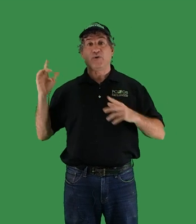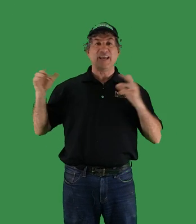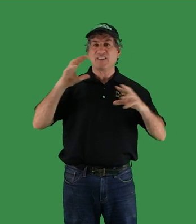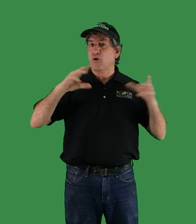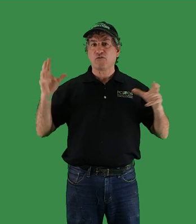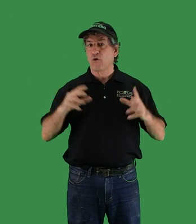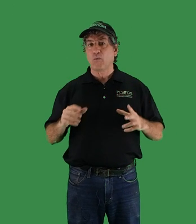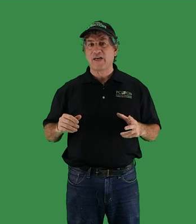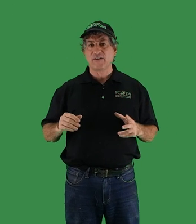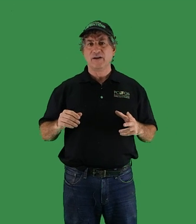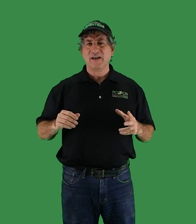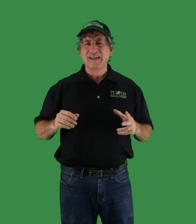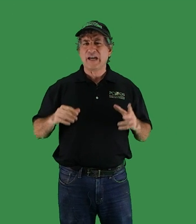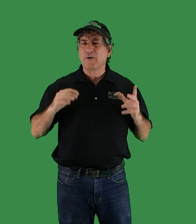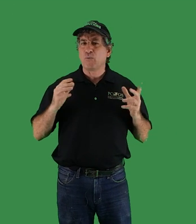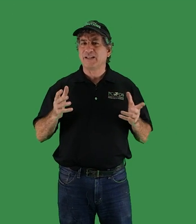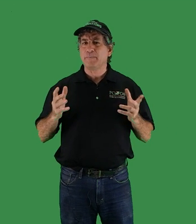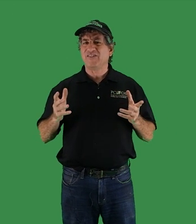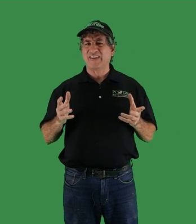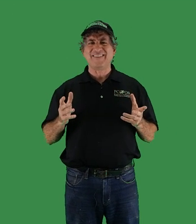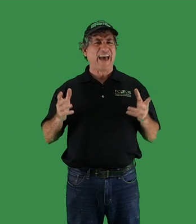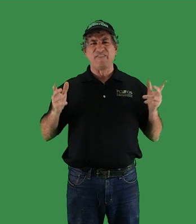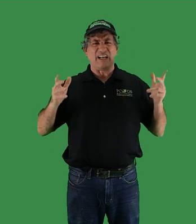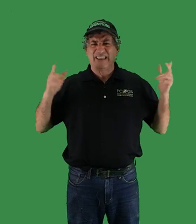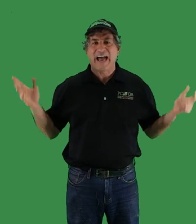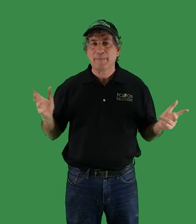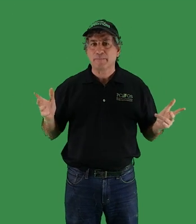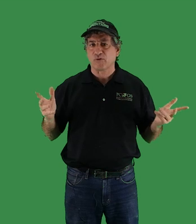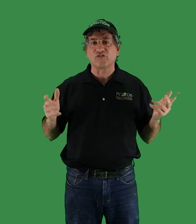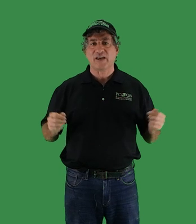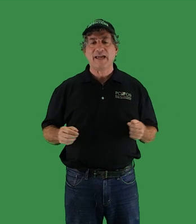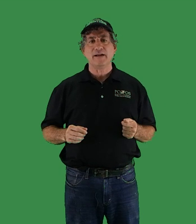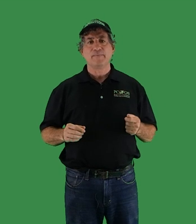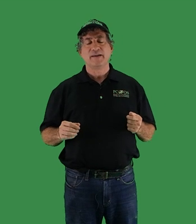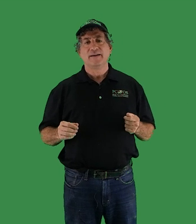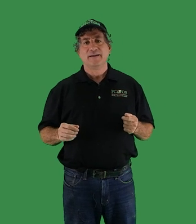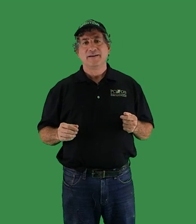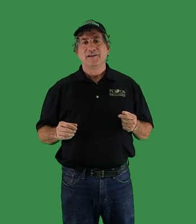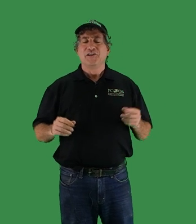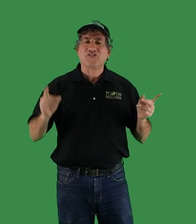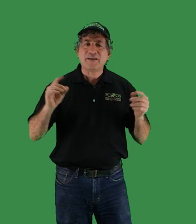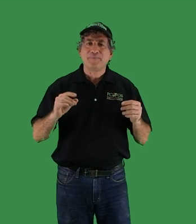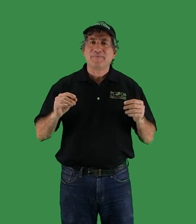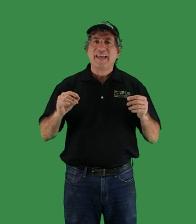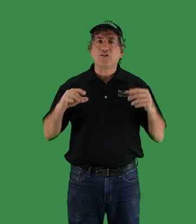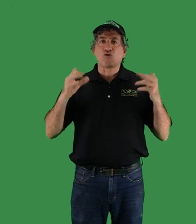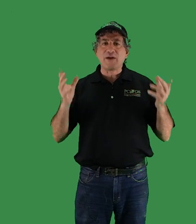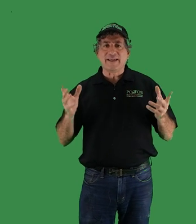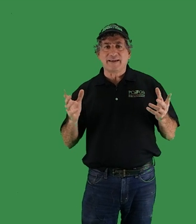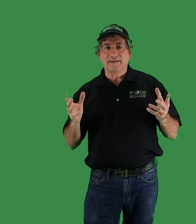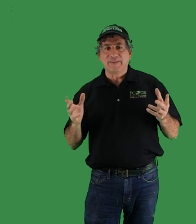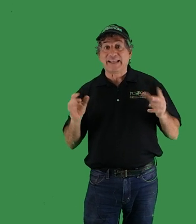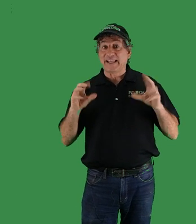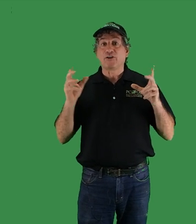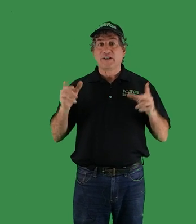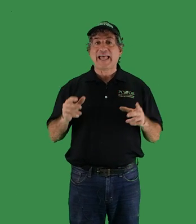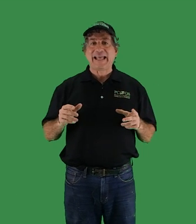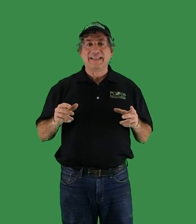predict the overall weather, can we really be said to have a climate per se? You see, in Greek and later in Latin,